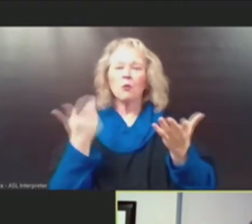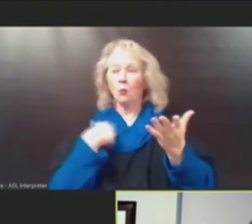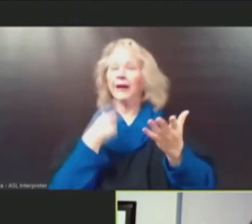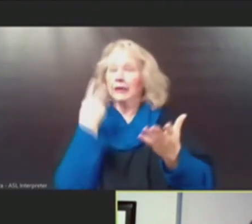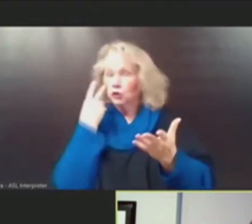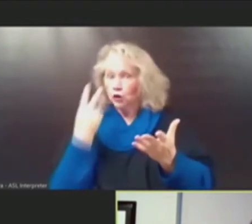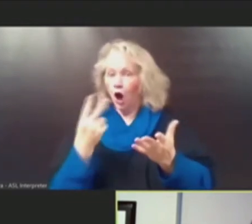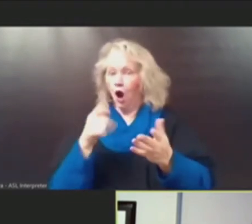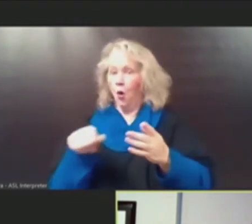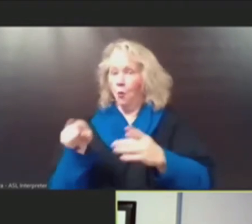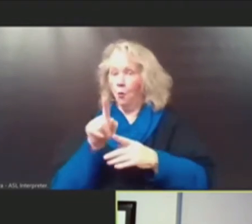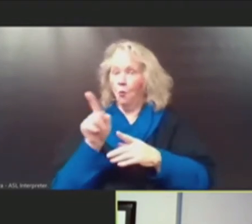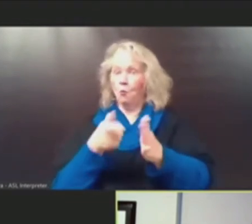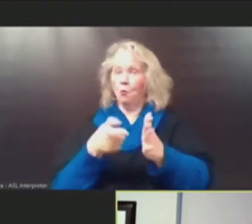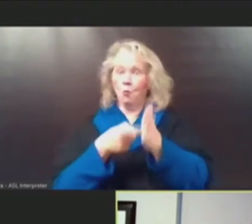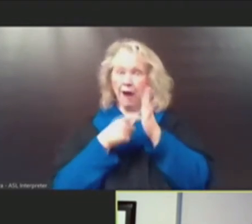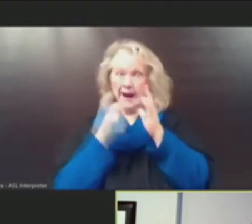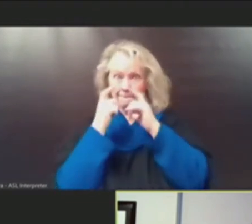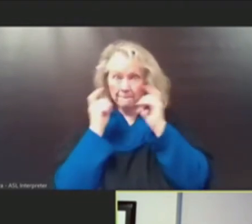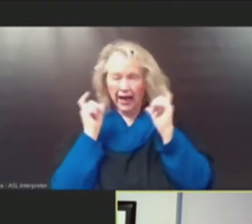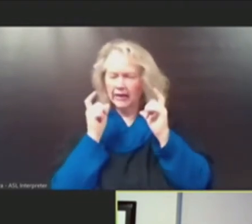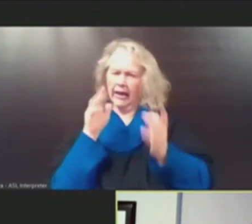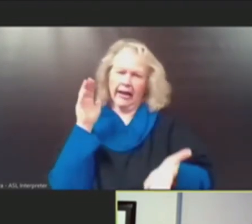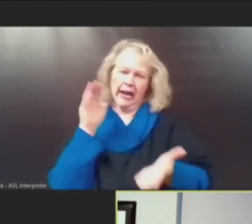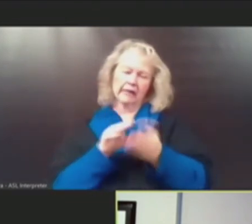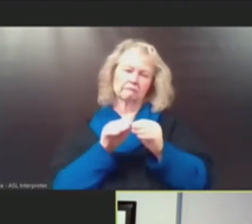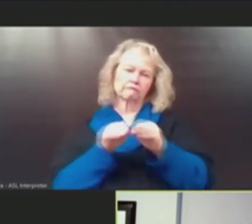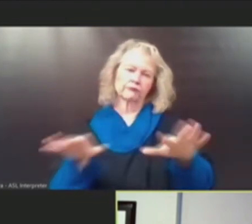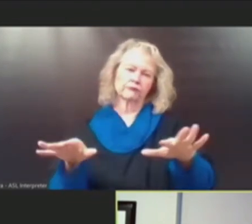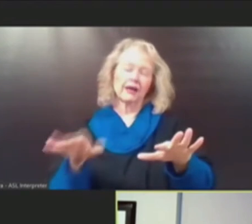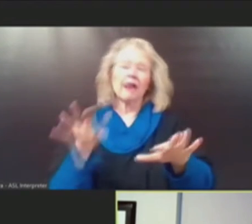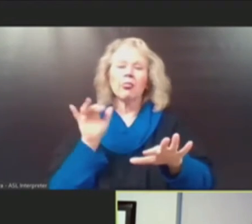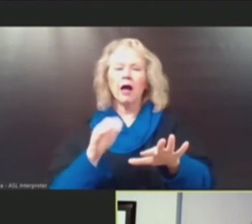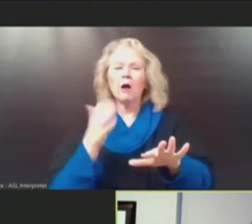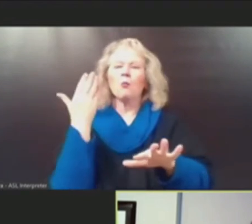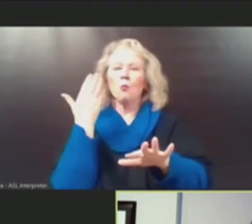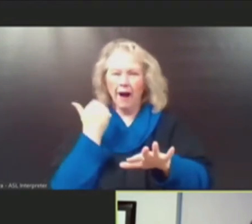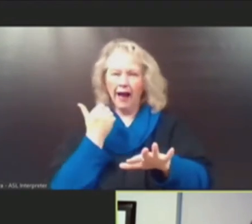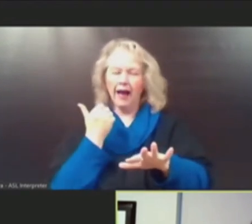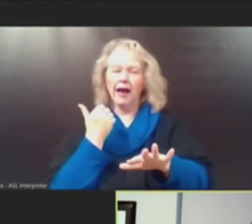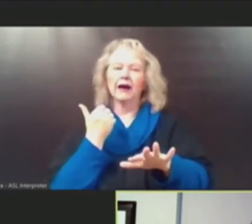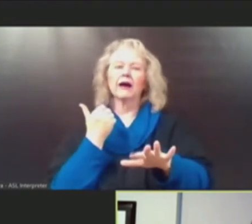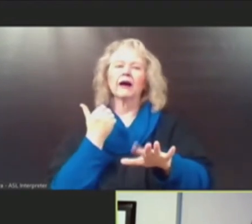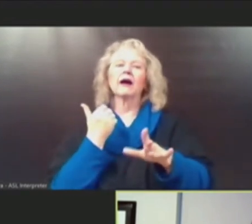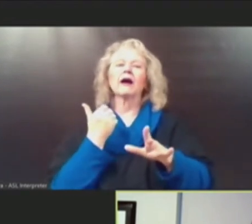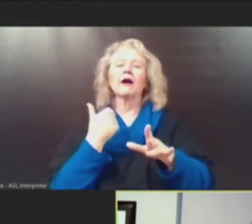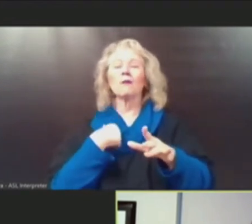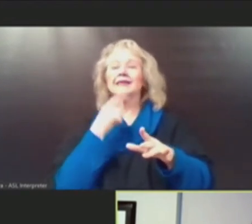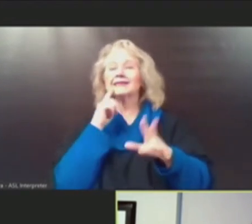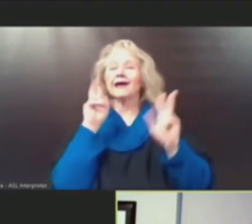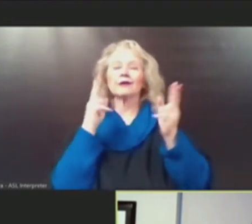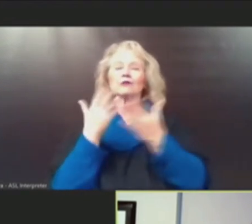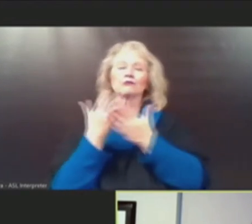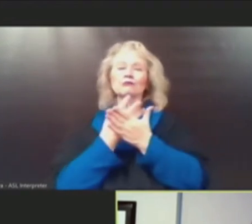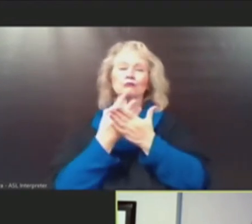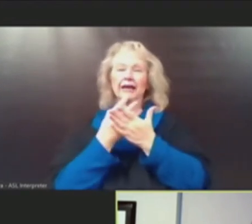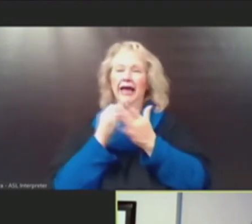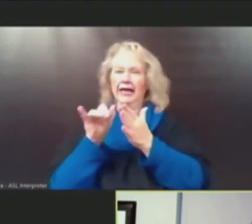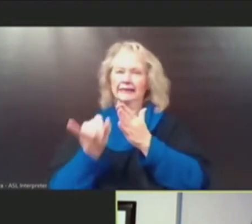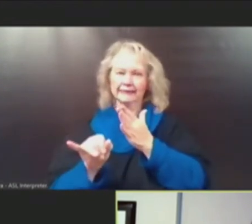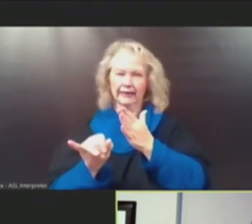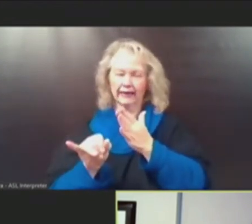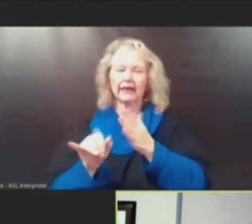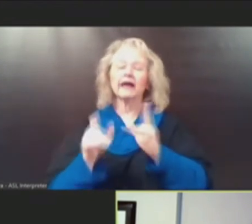settings, we had low transmission, which is why we first moved to screen and stay. And then in